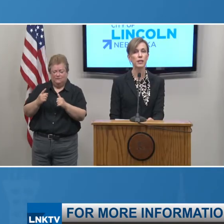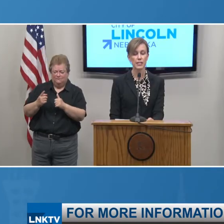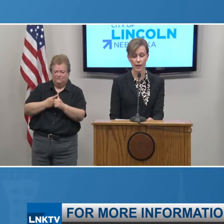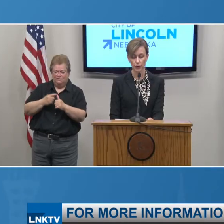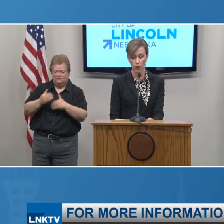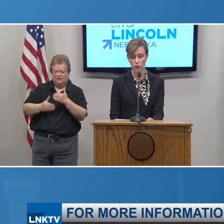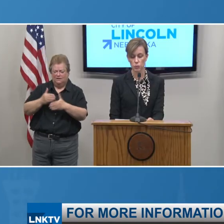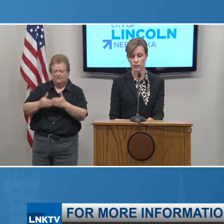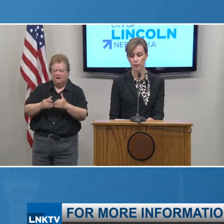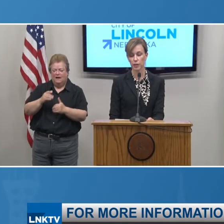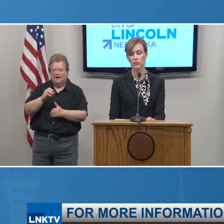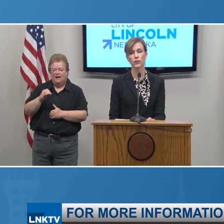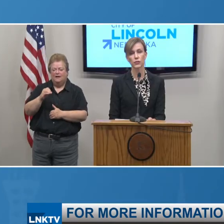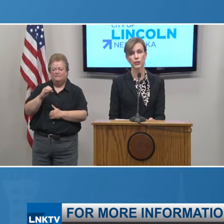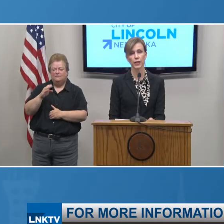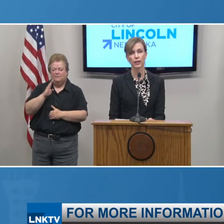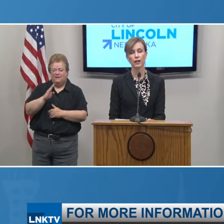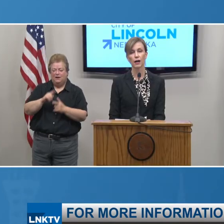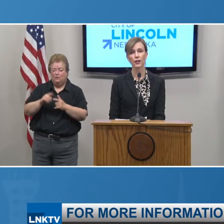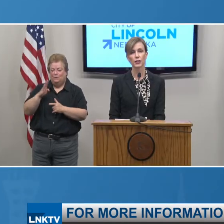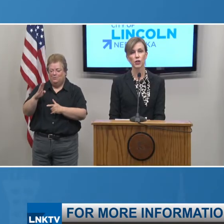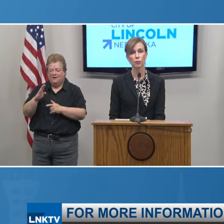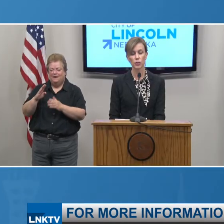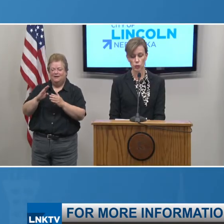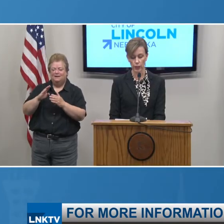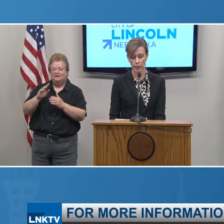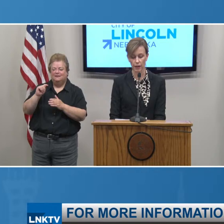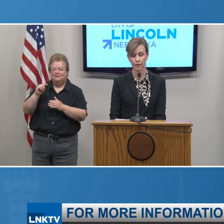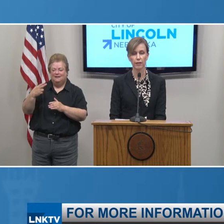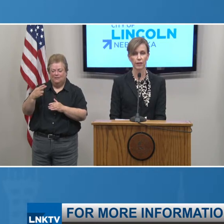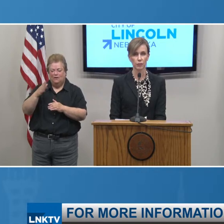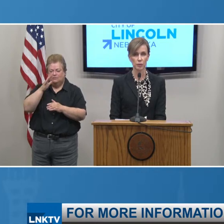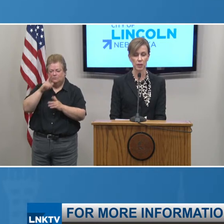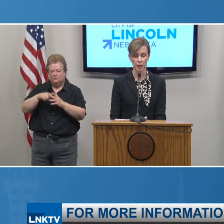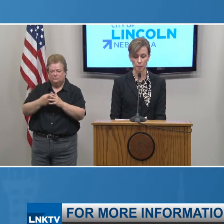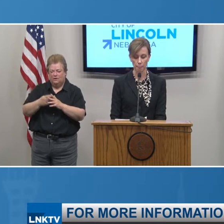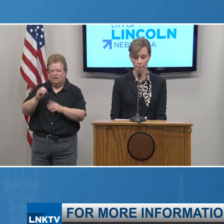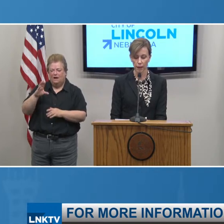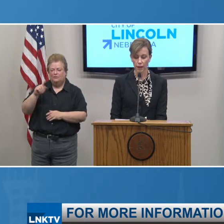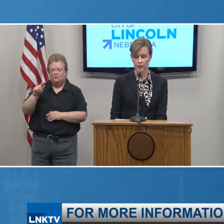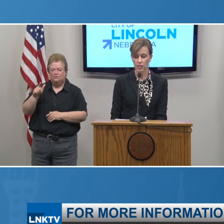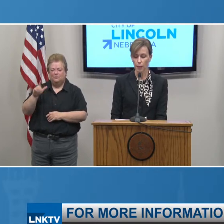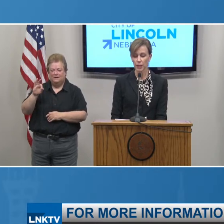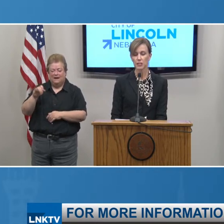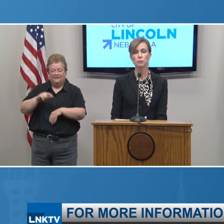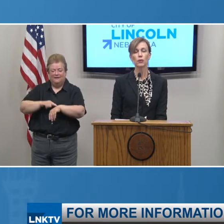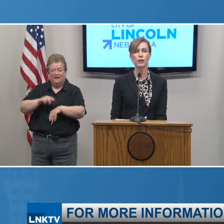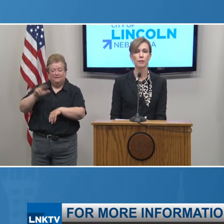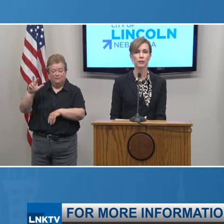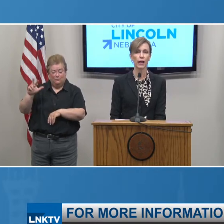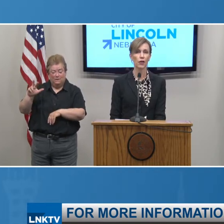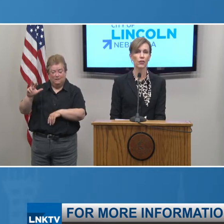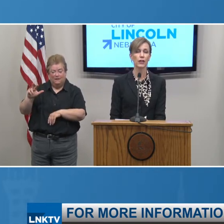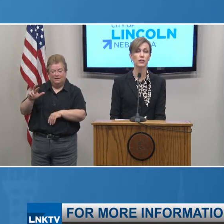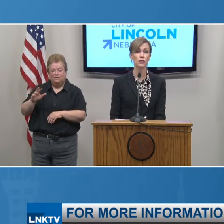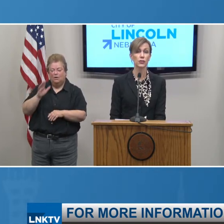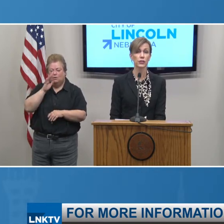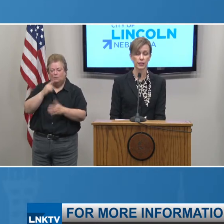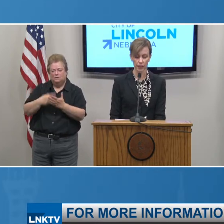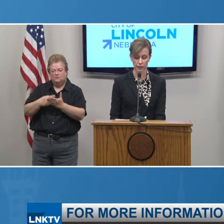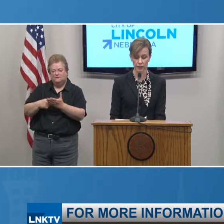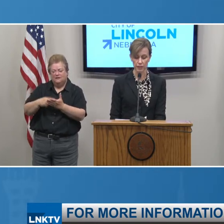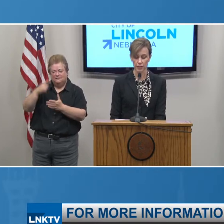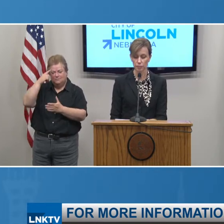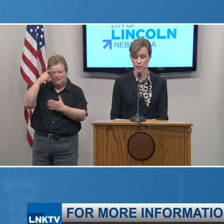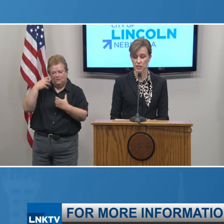of B2B town halls will take place virtually on October 29th at 3 p.m. The topic is employee mental health and